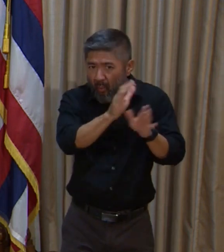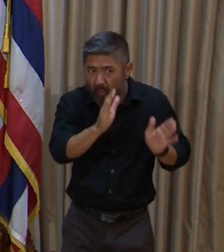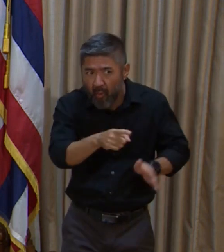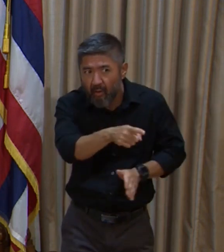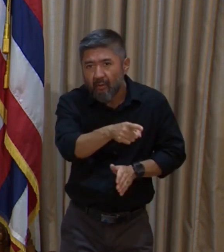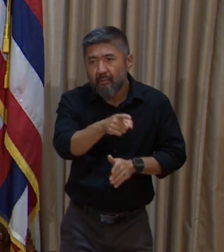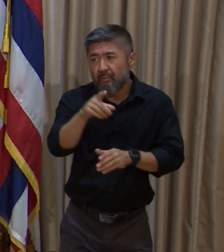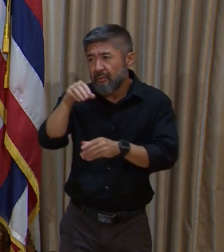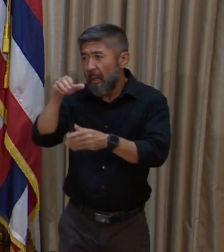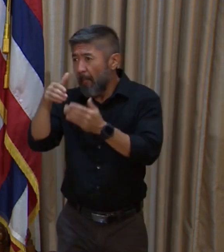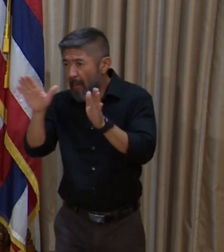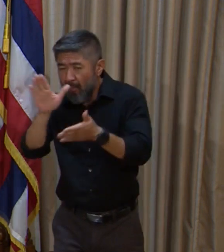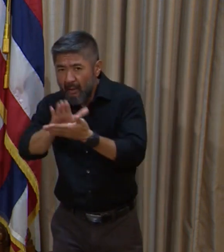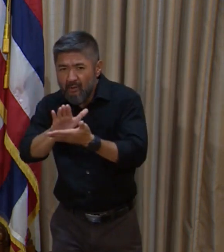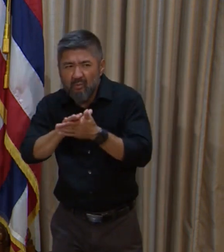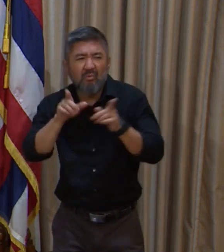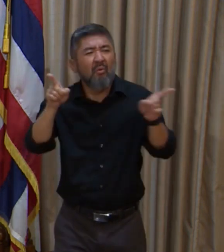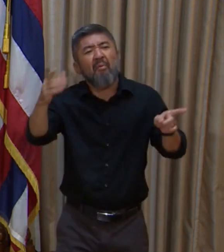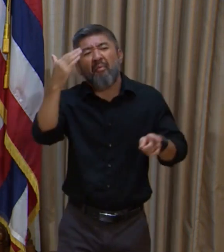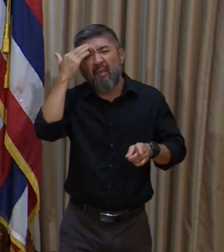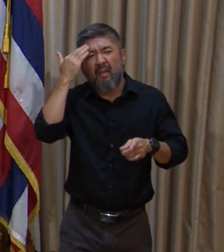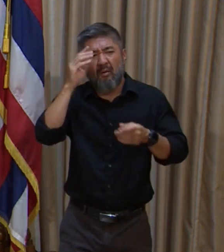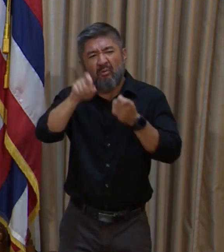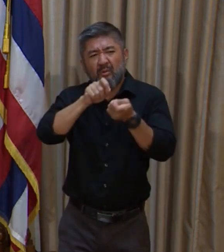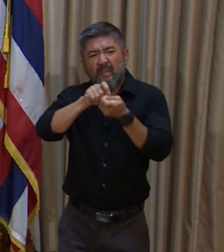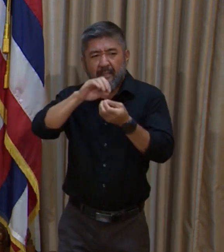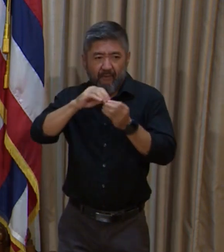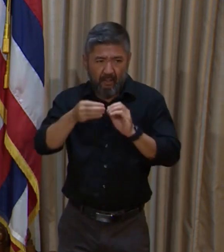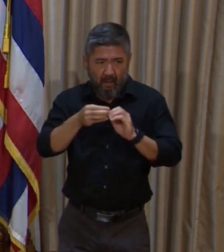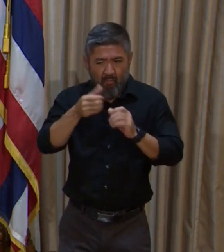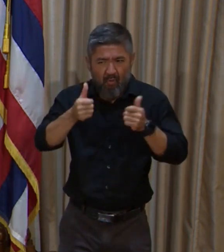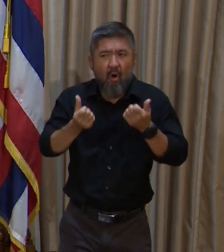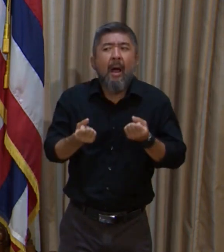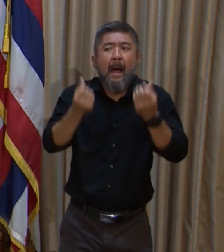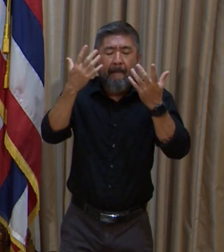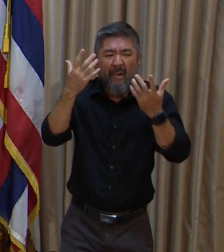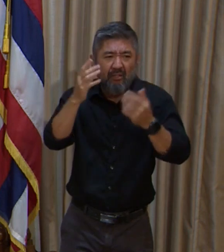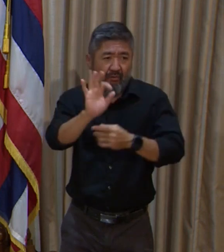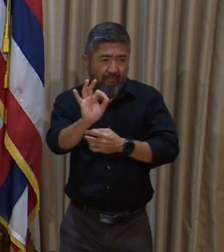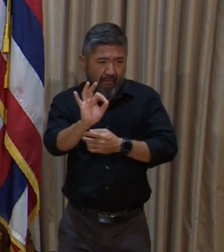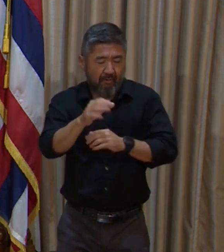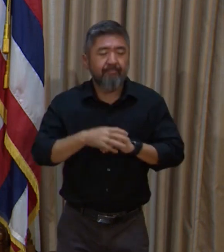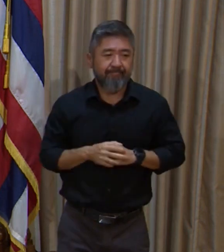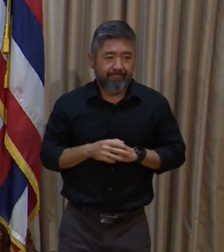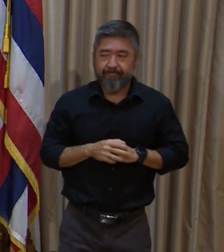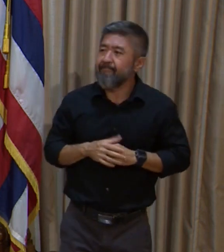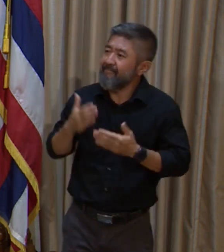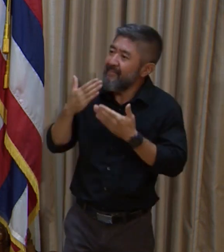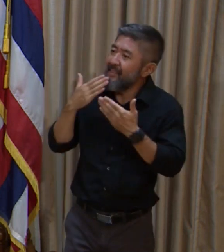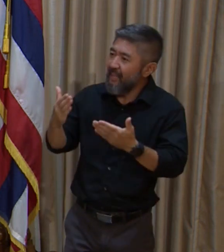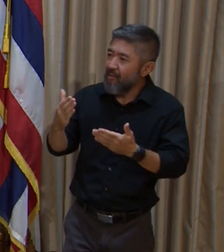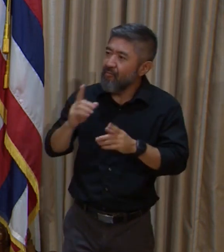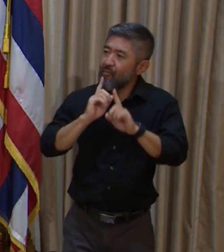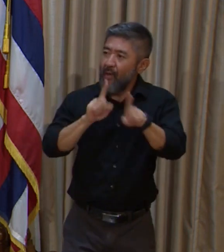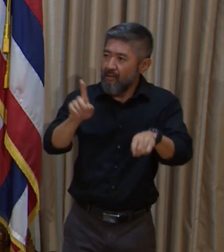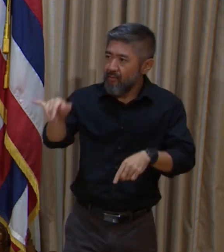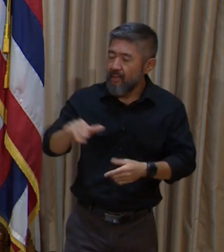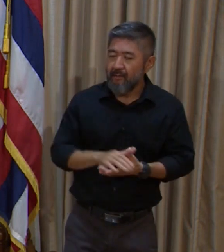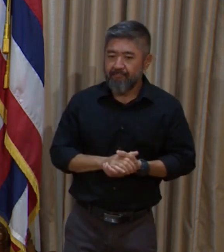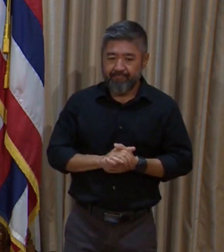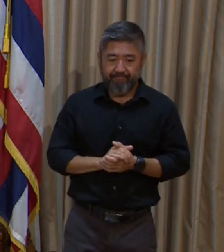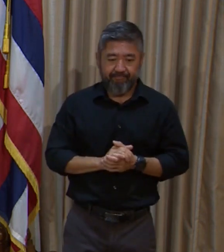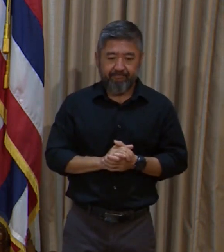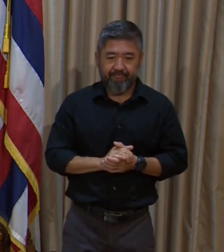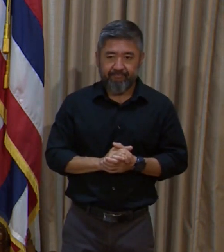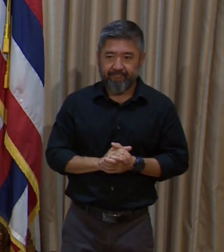the public schools that would be subject to furlough. Thank you. appreciate that. Thanks,